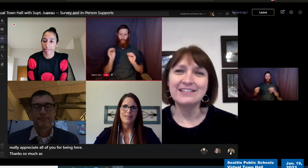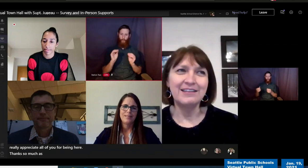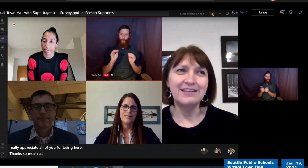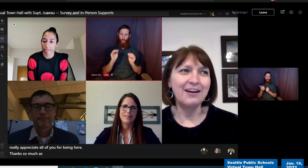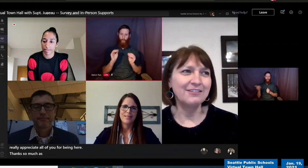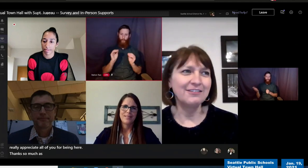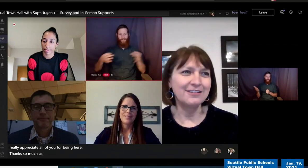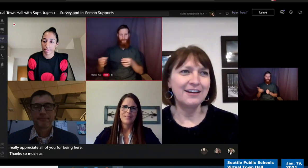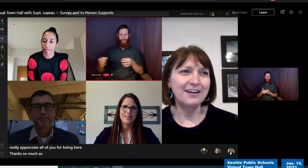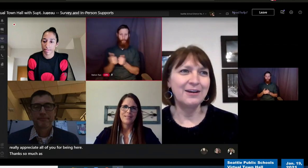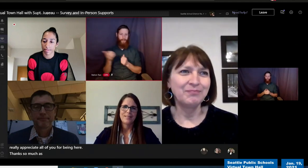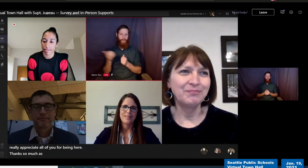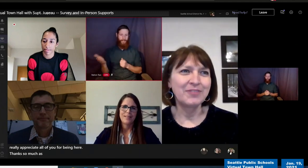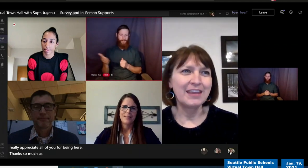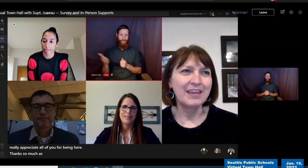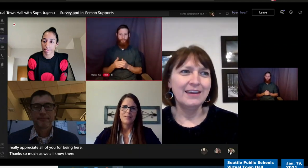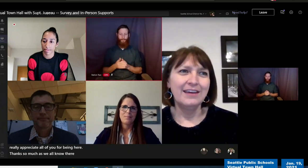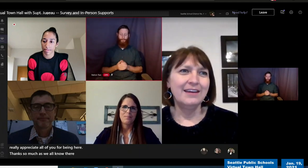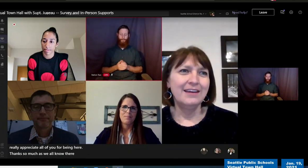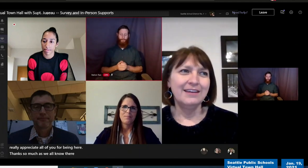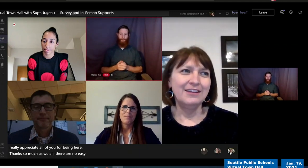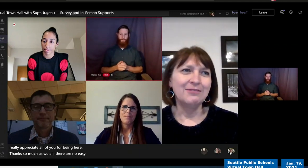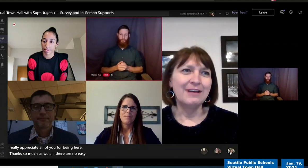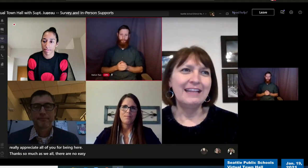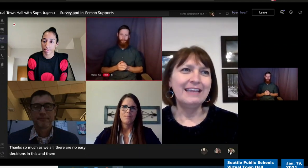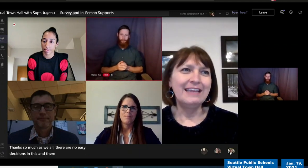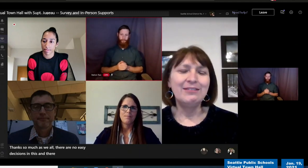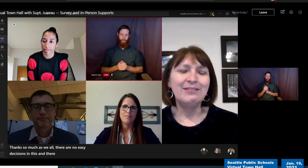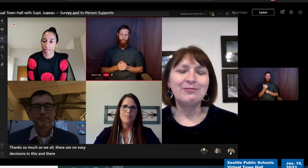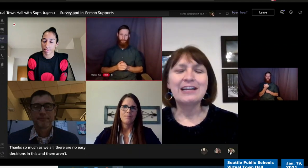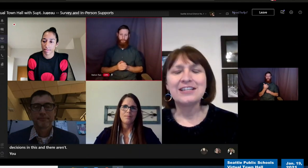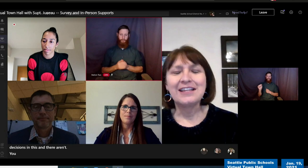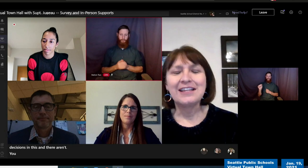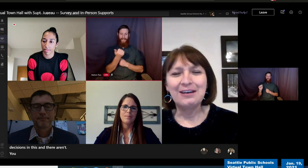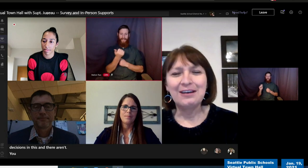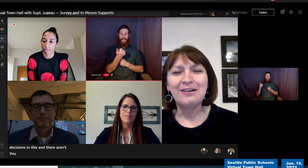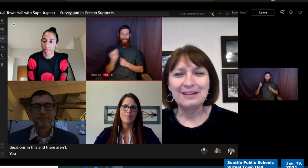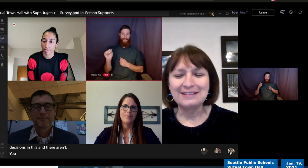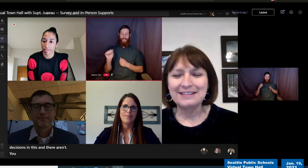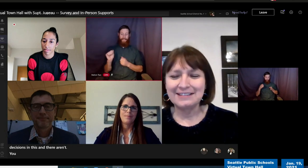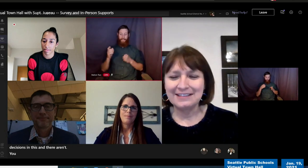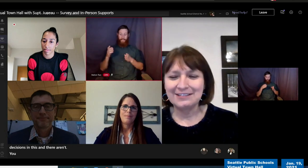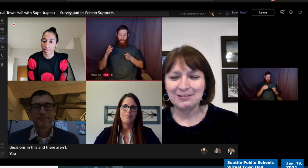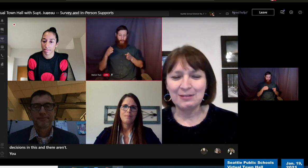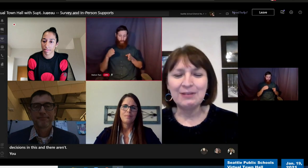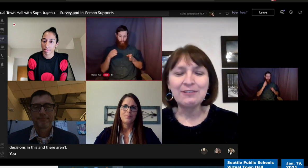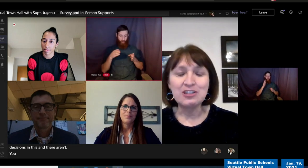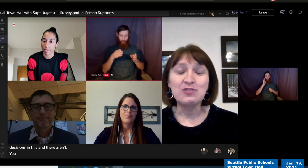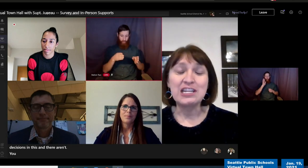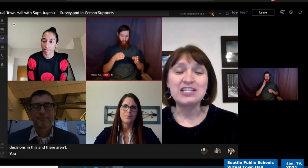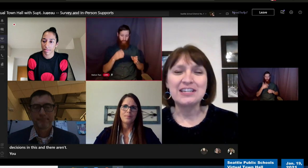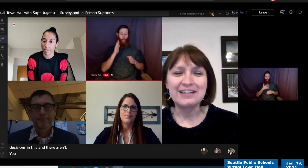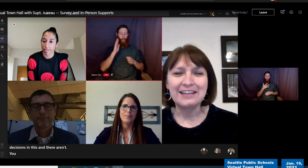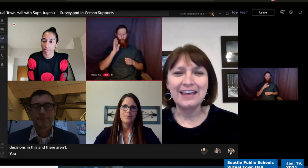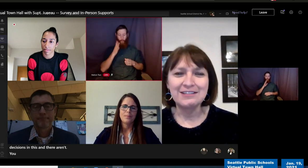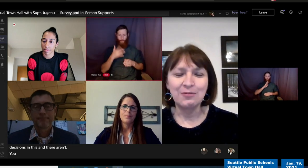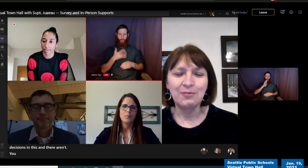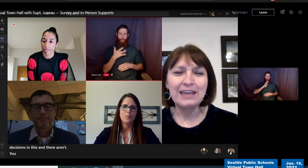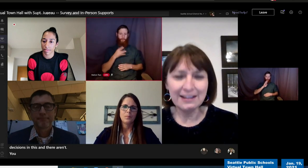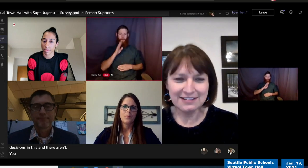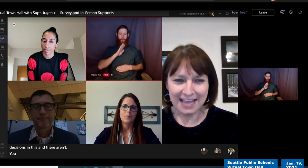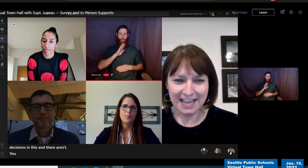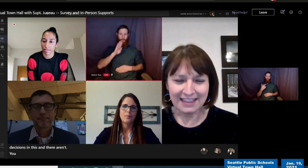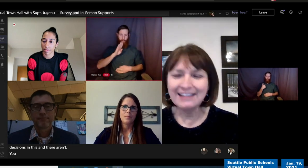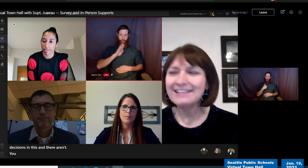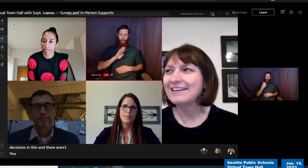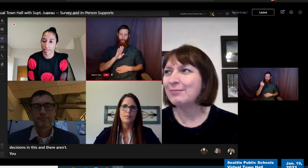aren't, you know, any direction that we go is there's going to be frustration. And so we understand